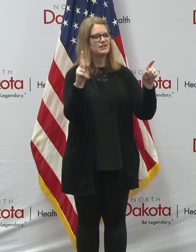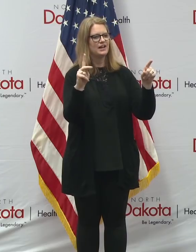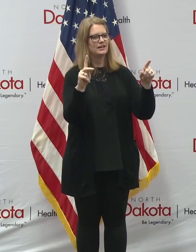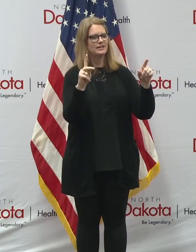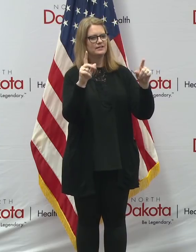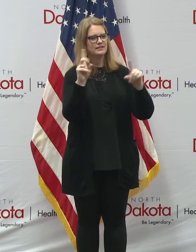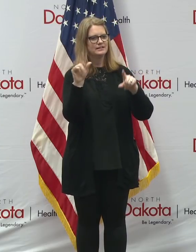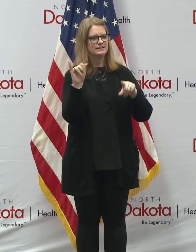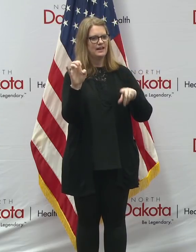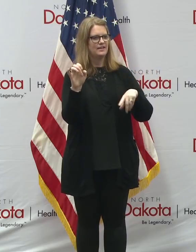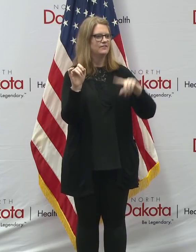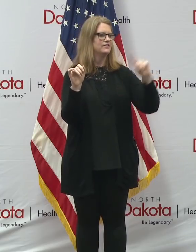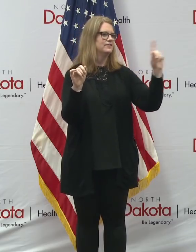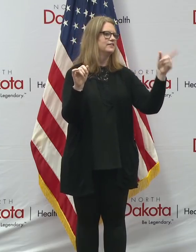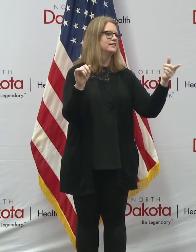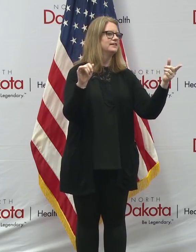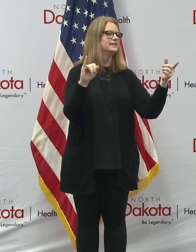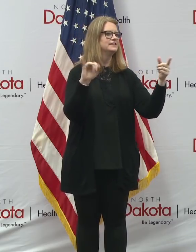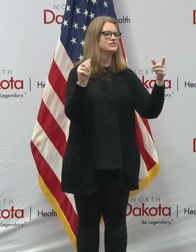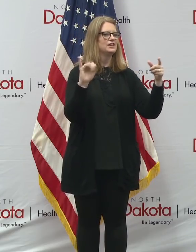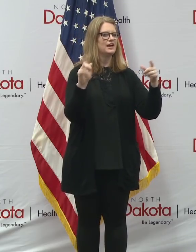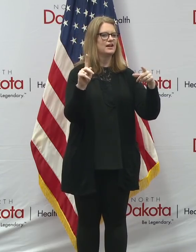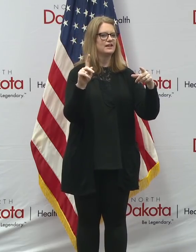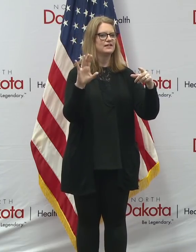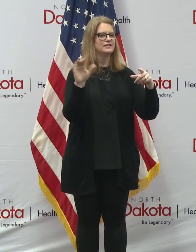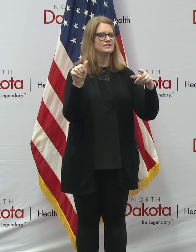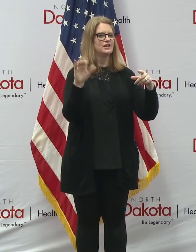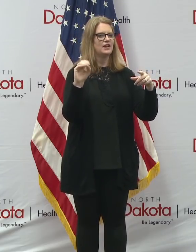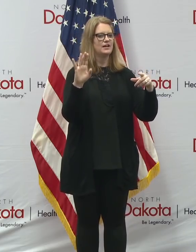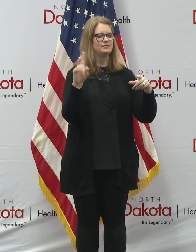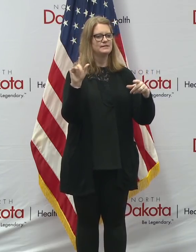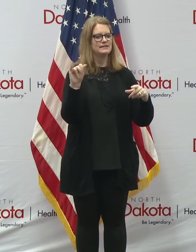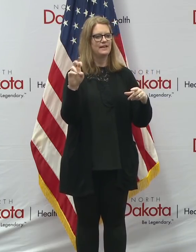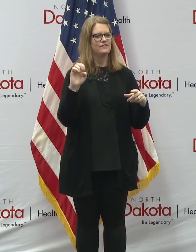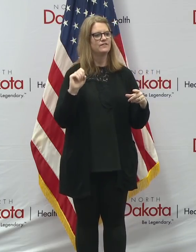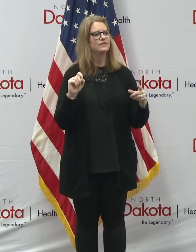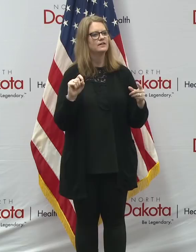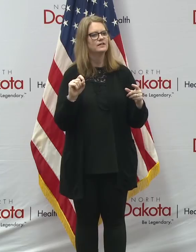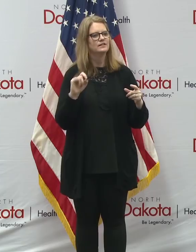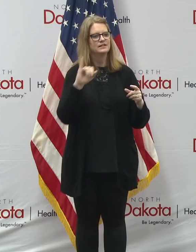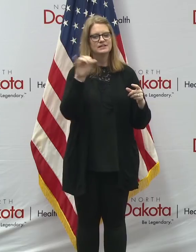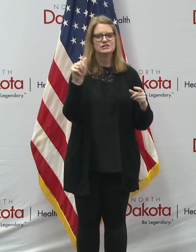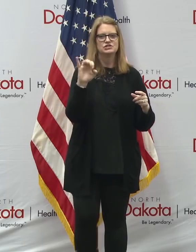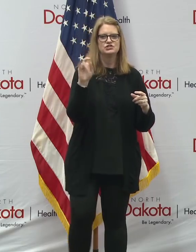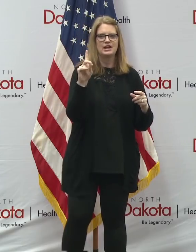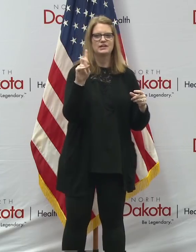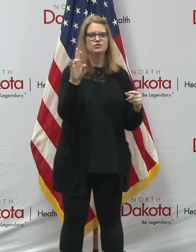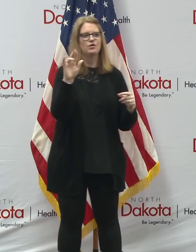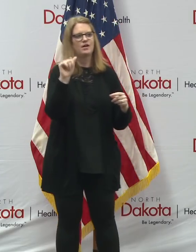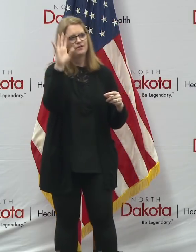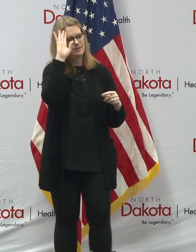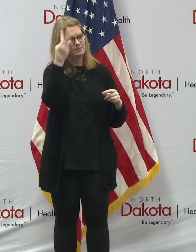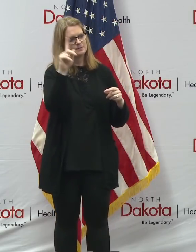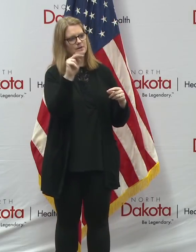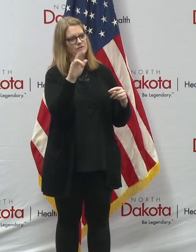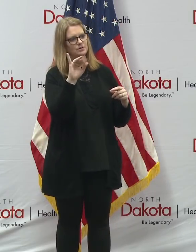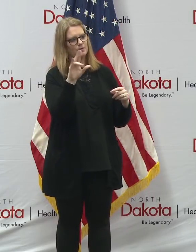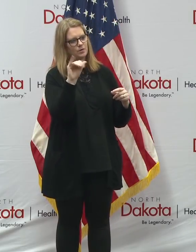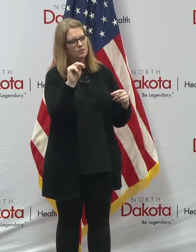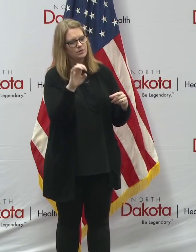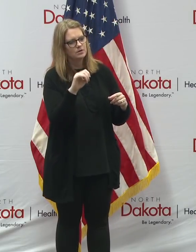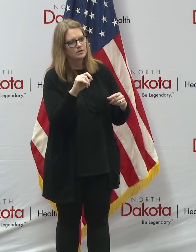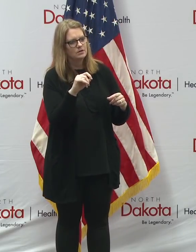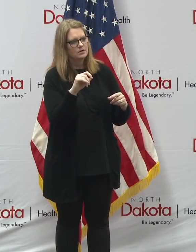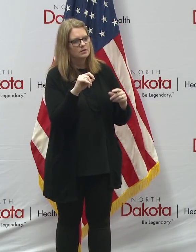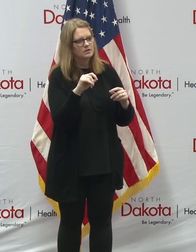And then who is next? Dave and no, Jack, Jacob, Dave. OK, Jack Dura, Bismarck Tribune. I'm curious, Governor, if the state